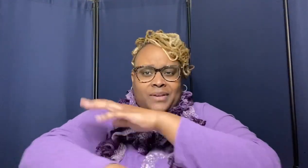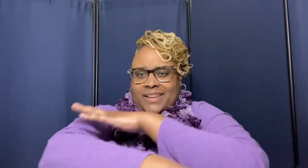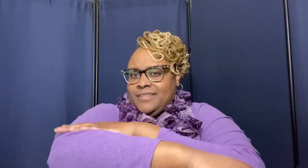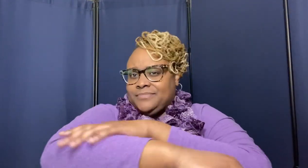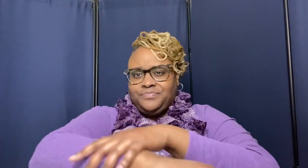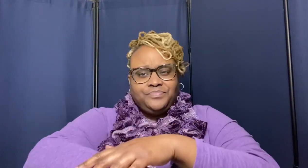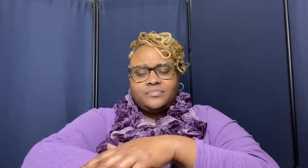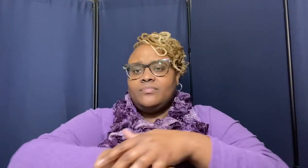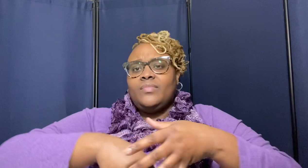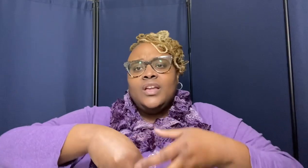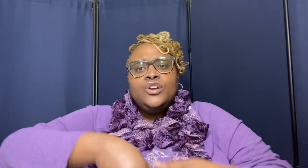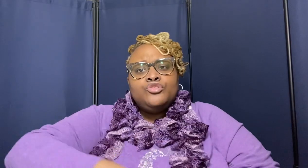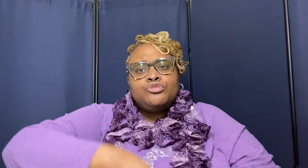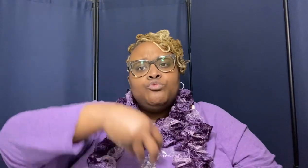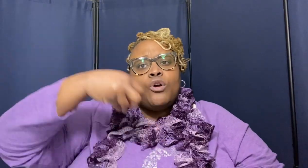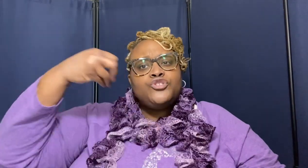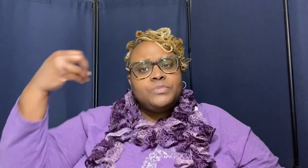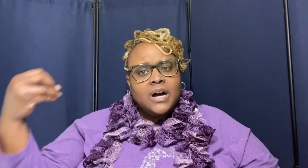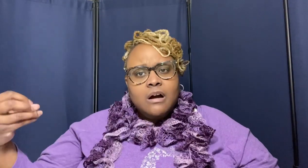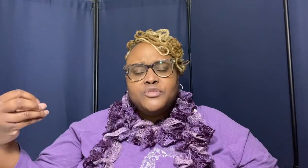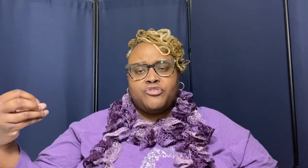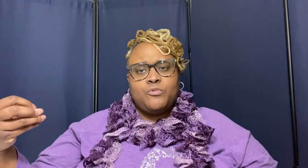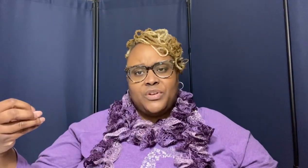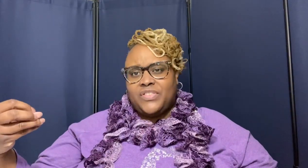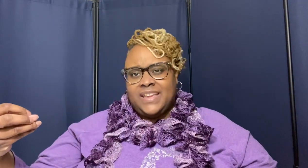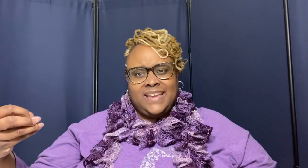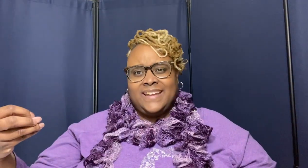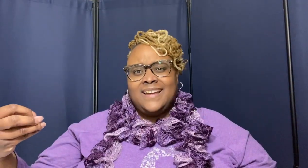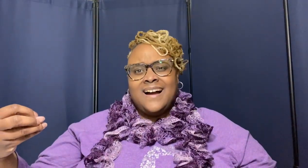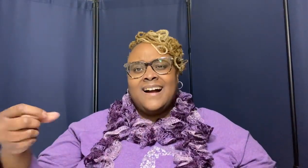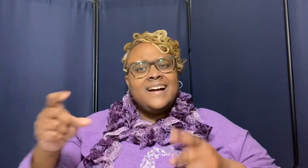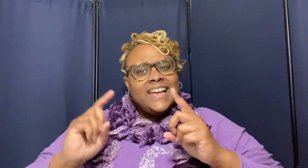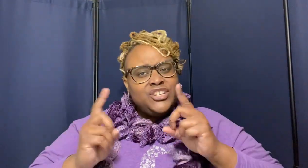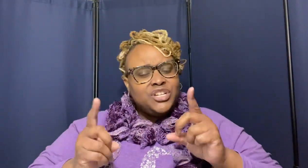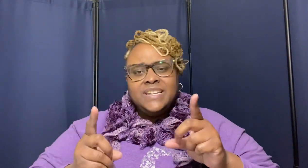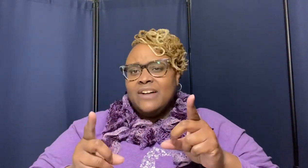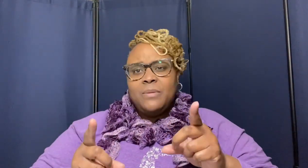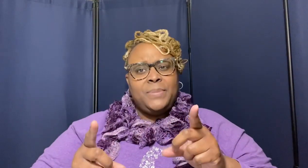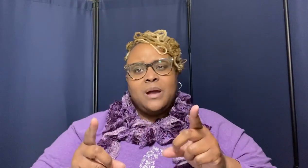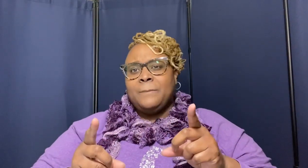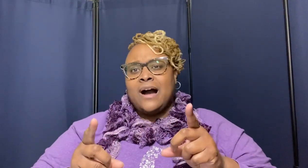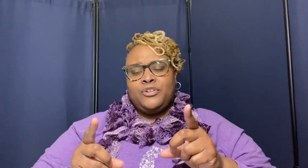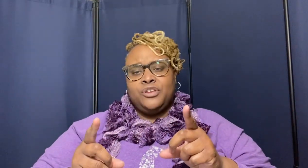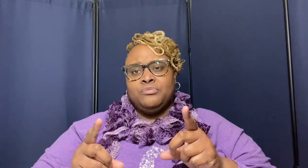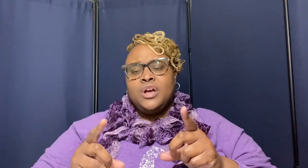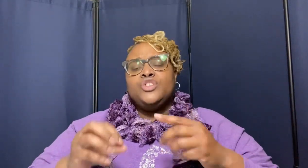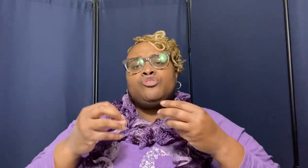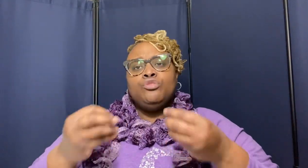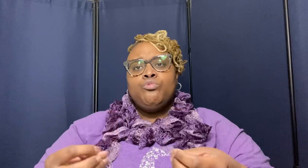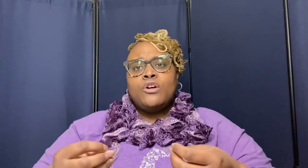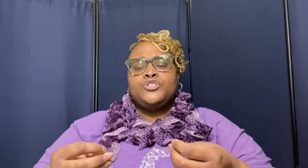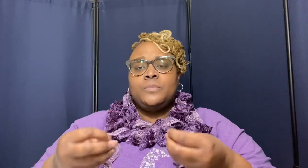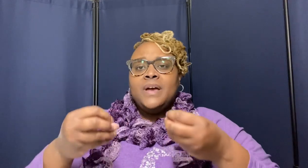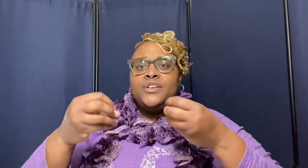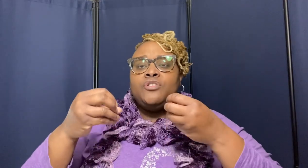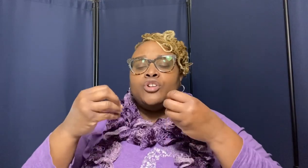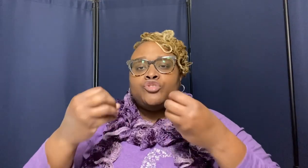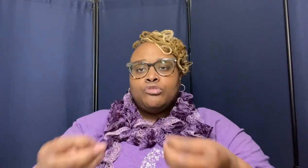here true worship comes from within huh it should never be about you true worship you know a true